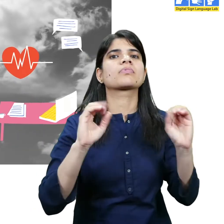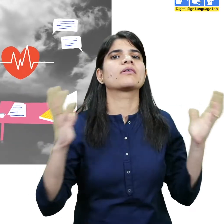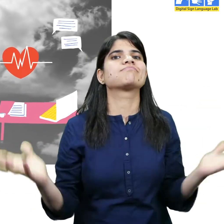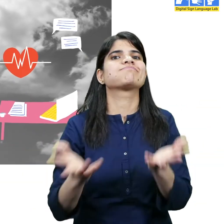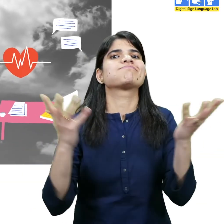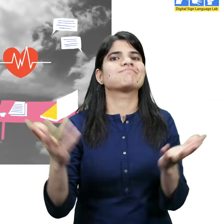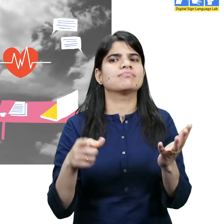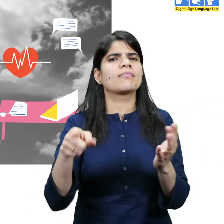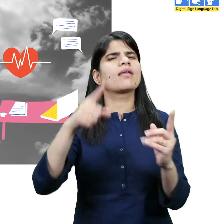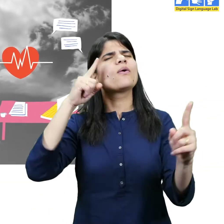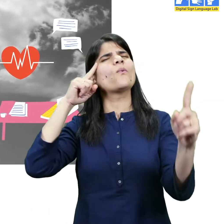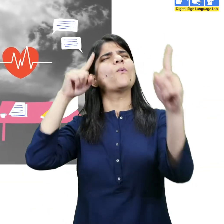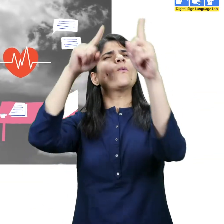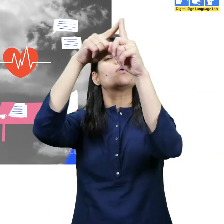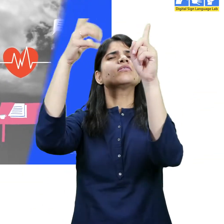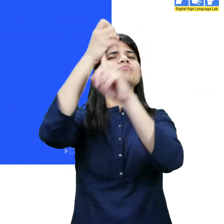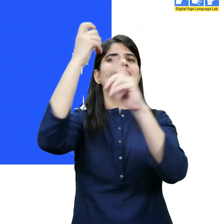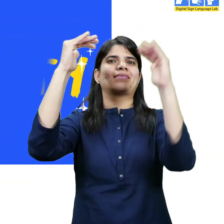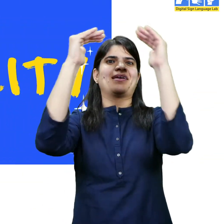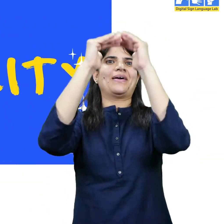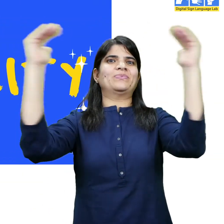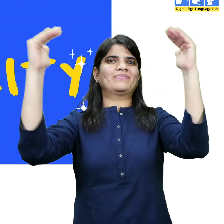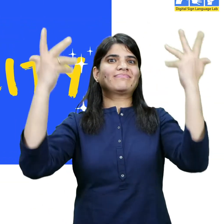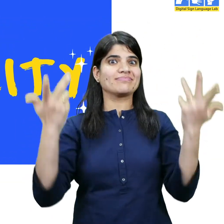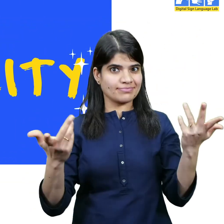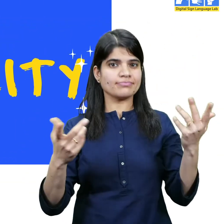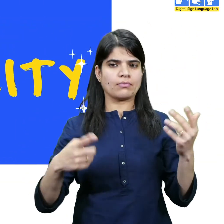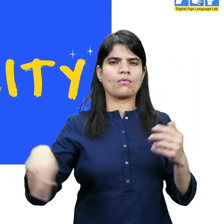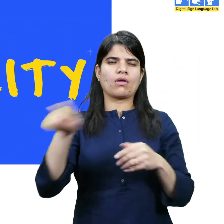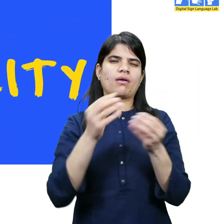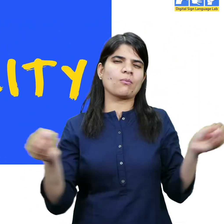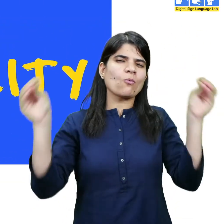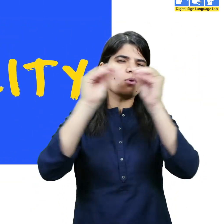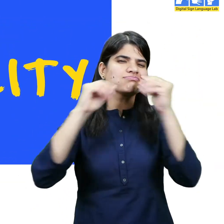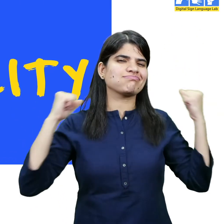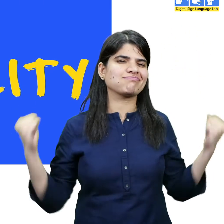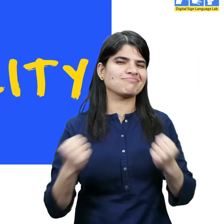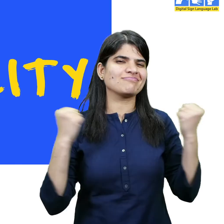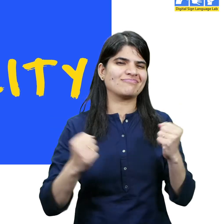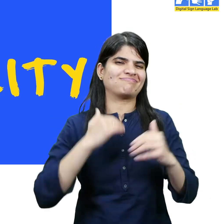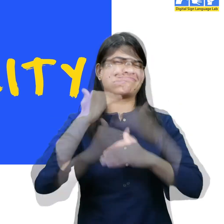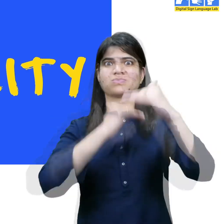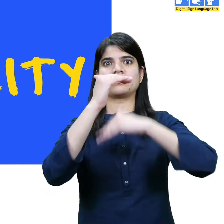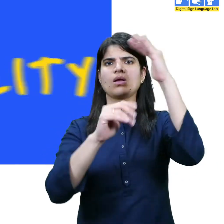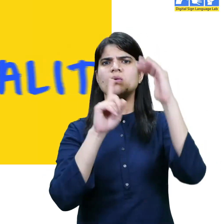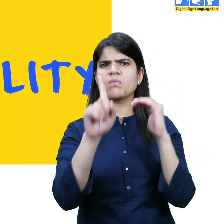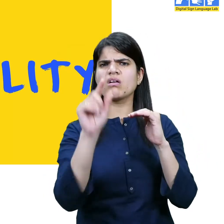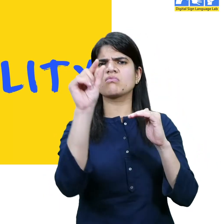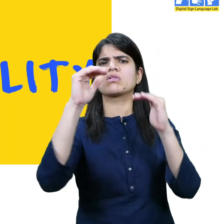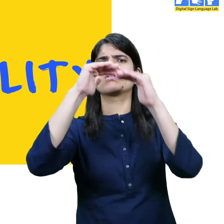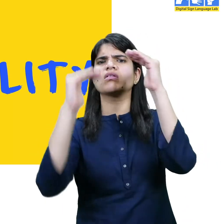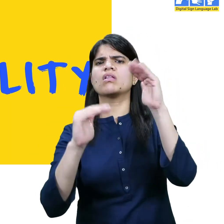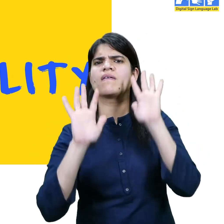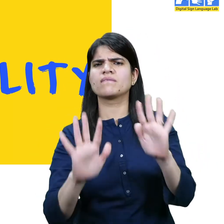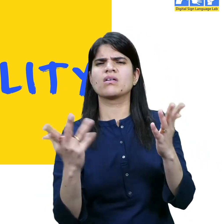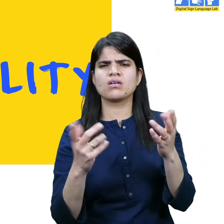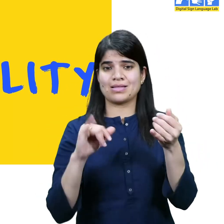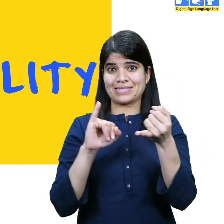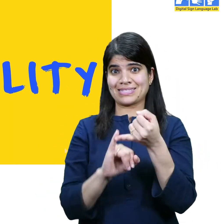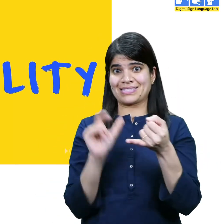like without any restrictions. However, we still have some work to do before we reach equality for all. One way that our gender